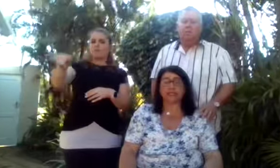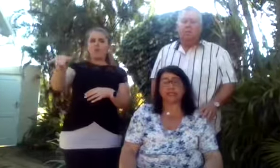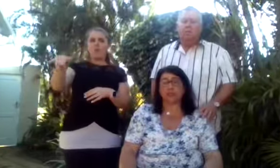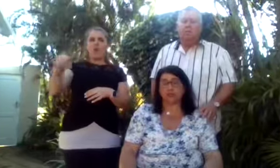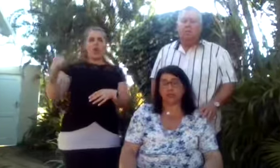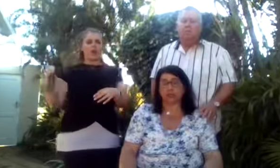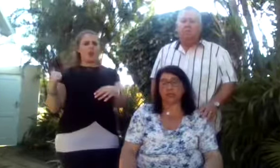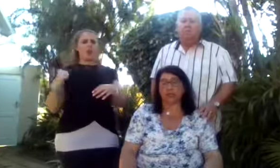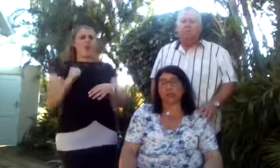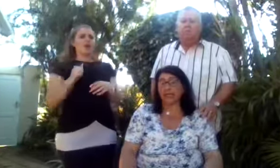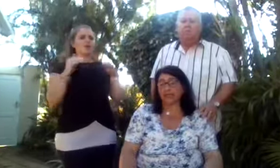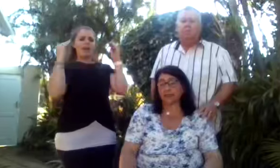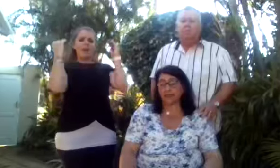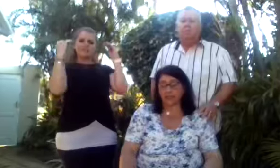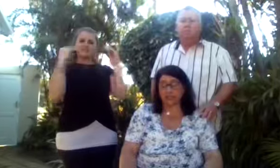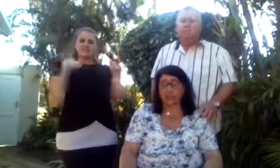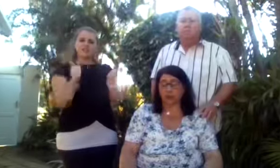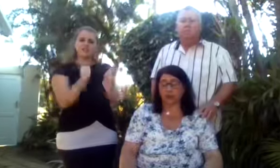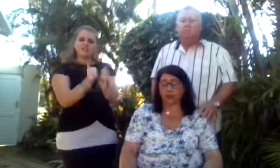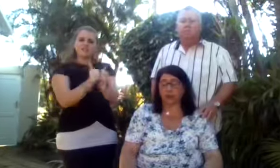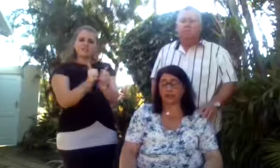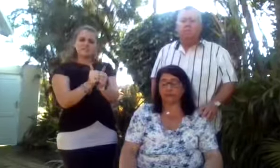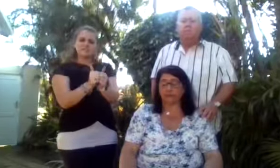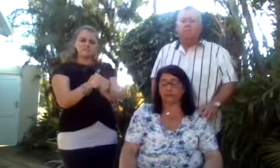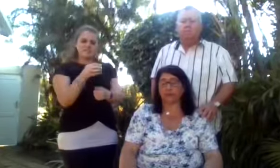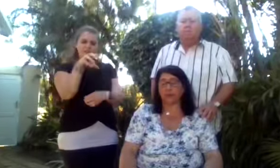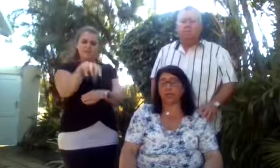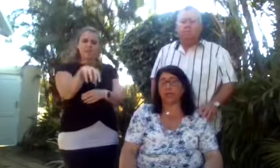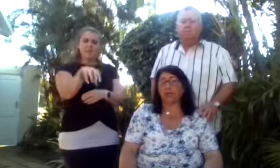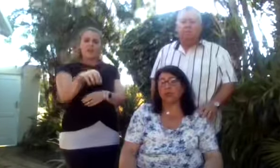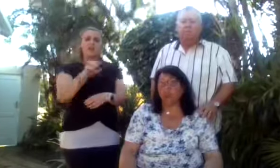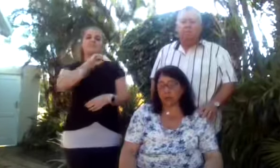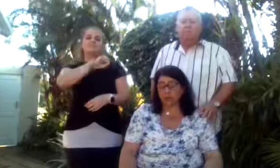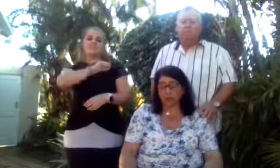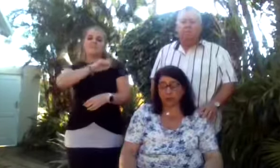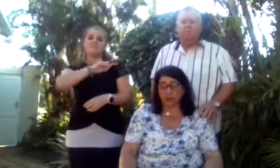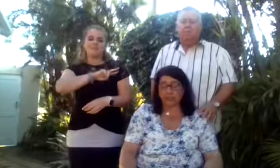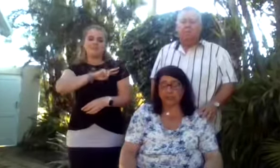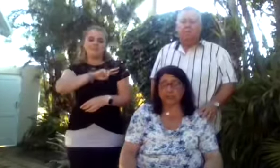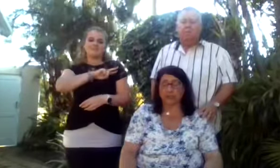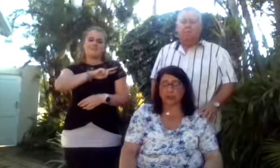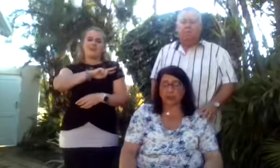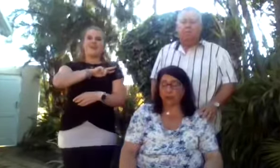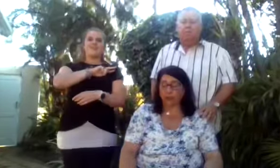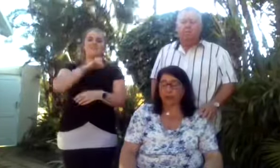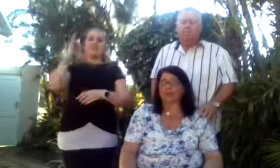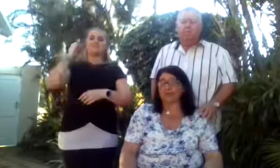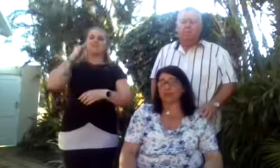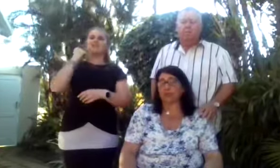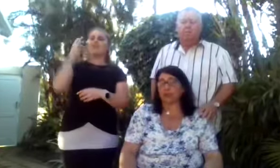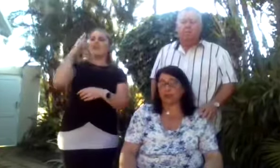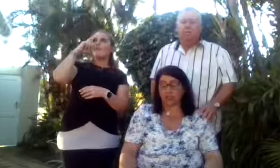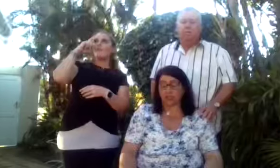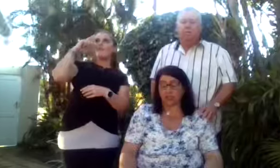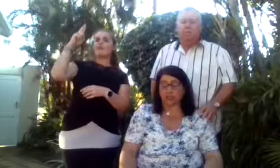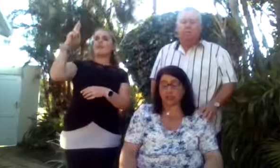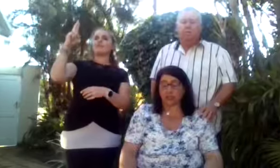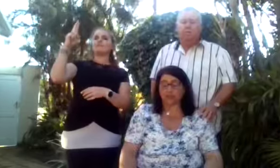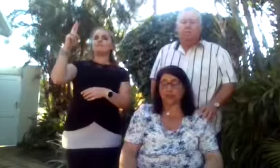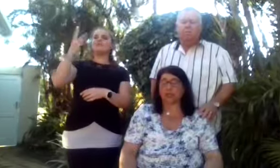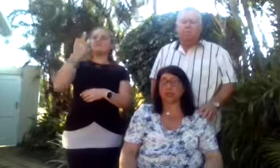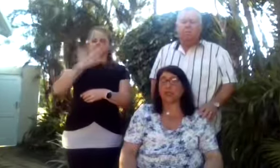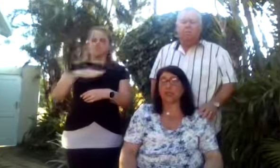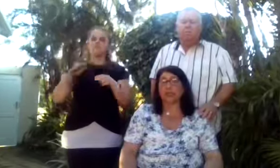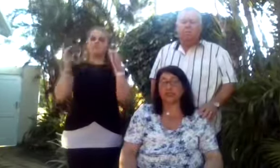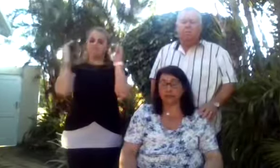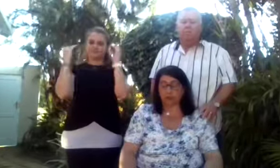teaching assistant position at St. Vincent's School for the Deaf. This was when Jess realised that she wanted to teach.